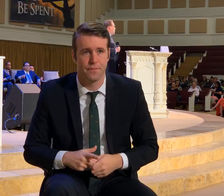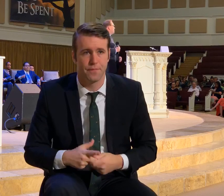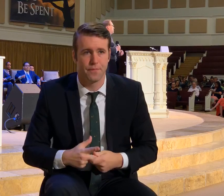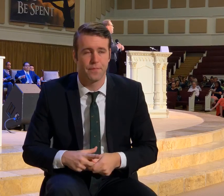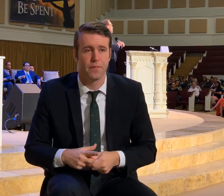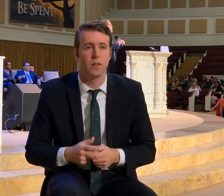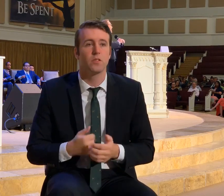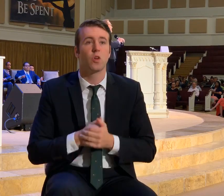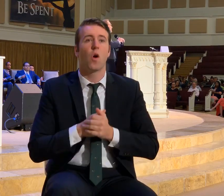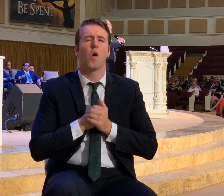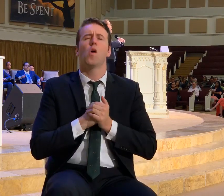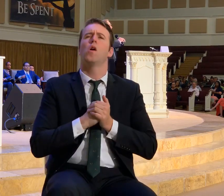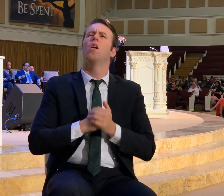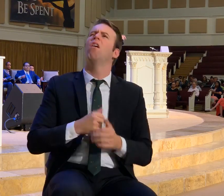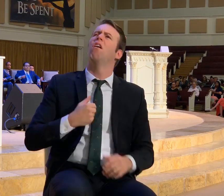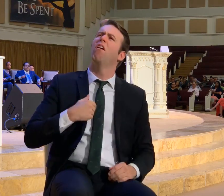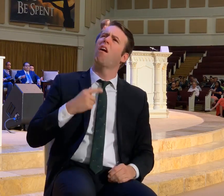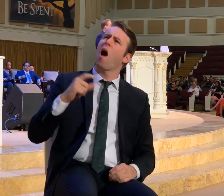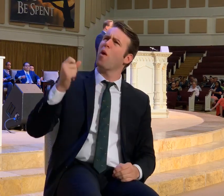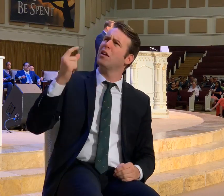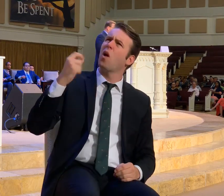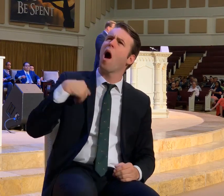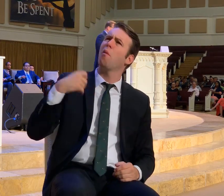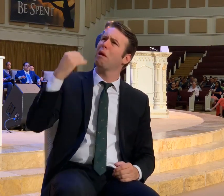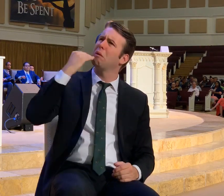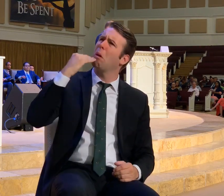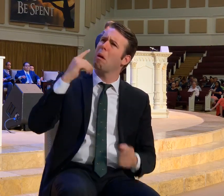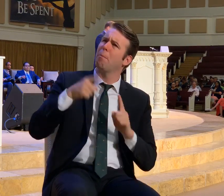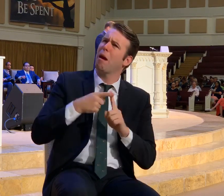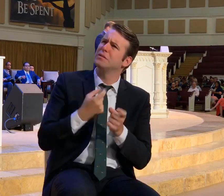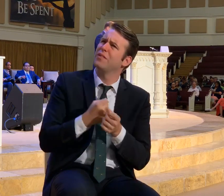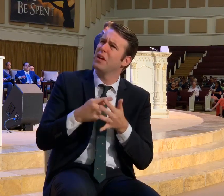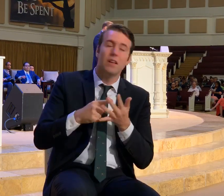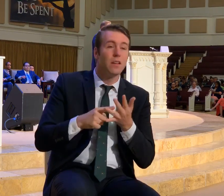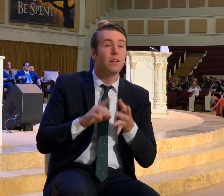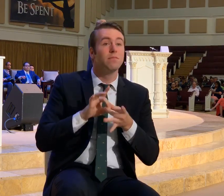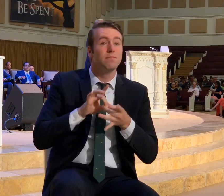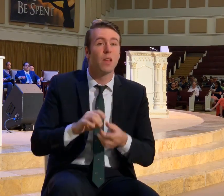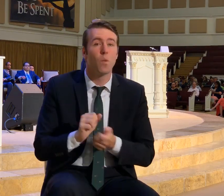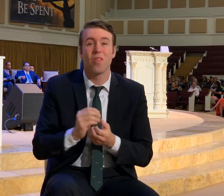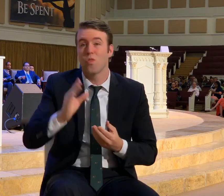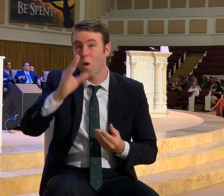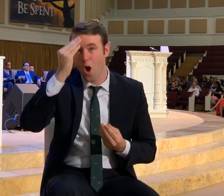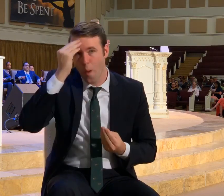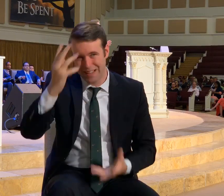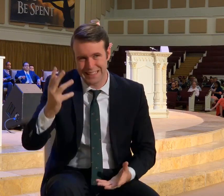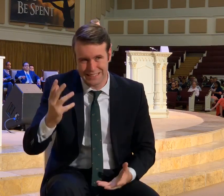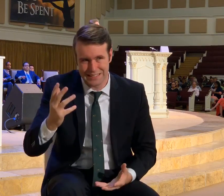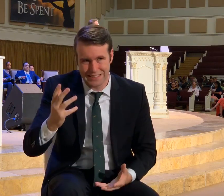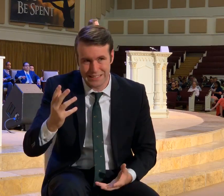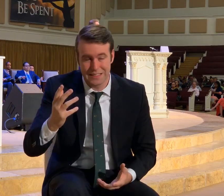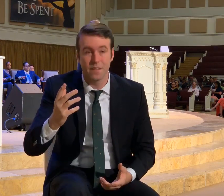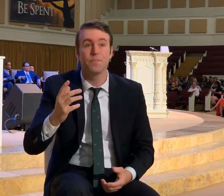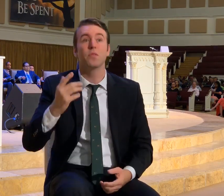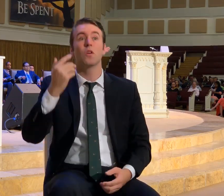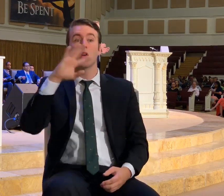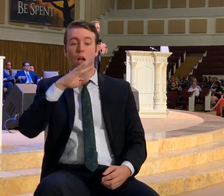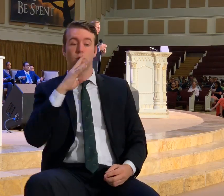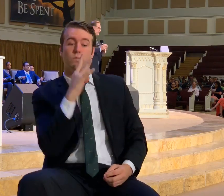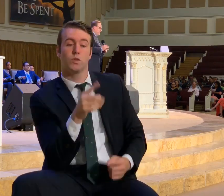So you want to know about living for God. all comes down to obedience. And he says to the elect.